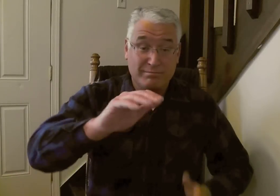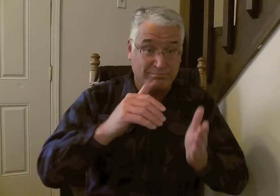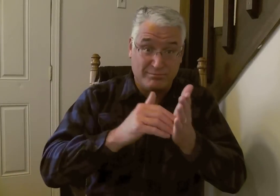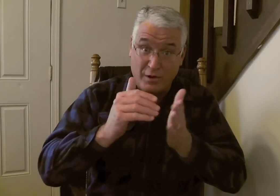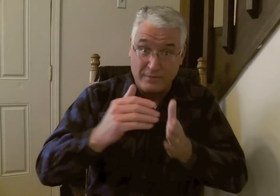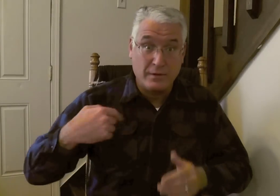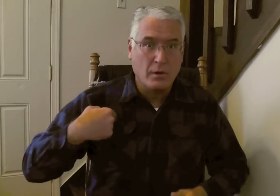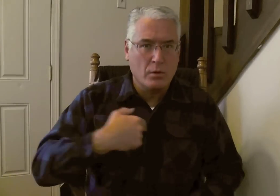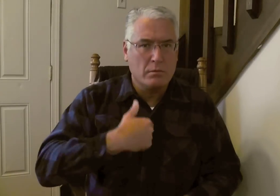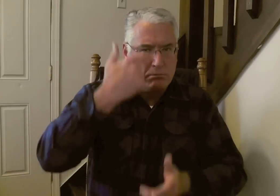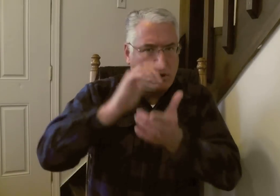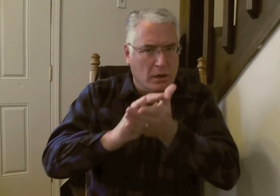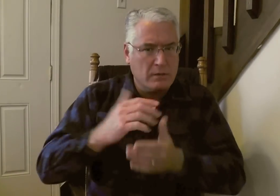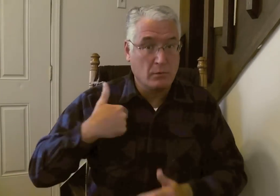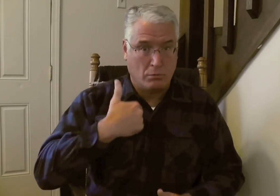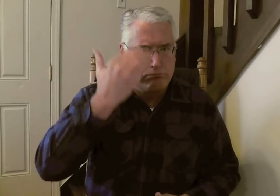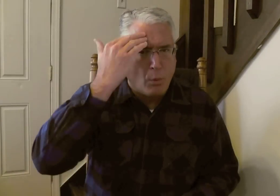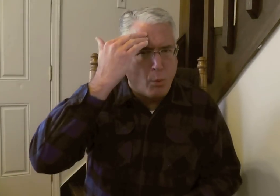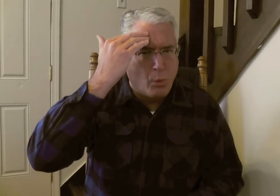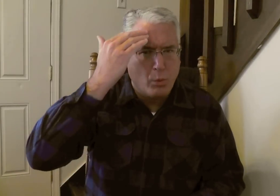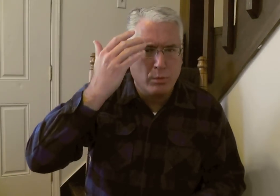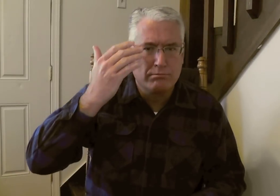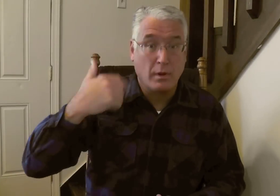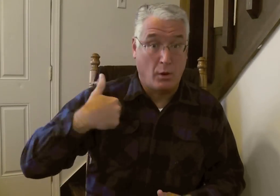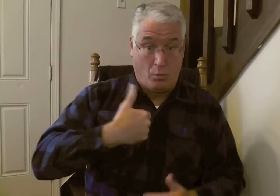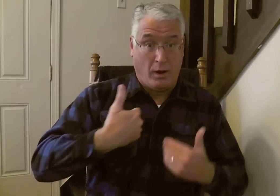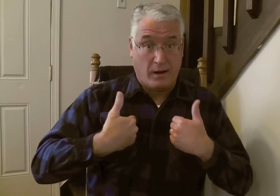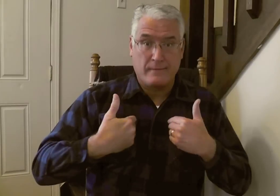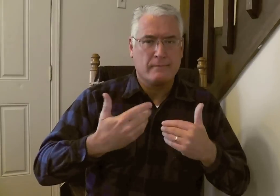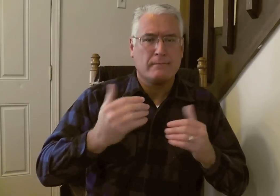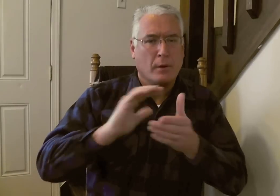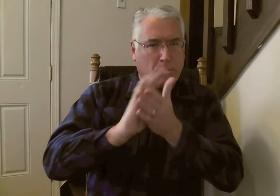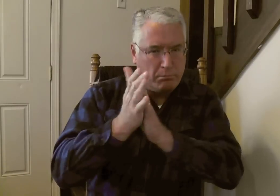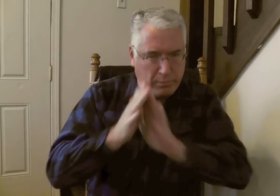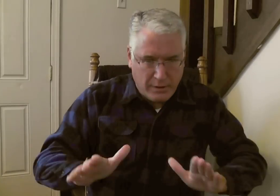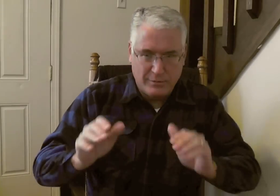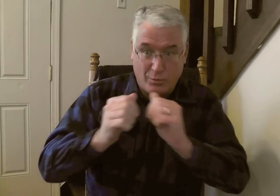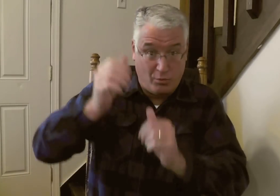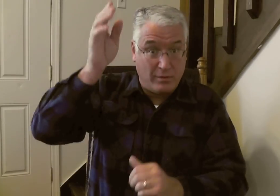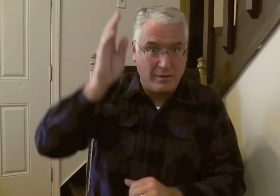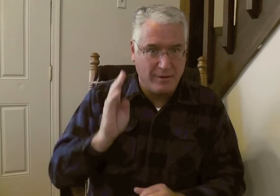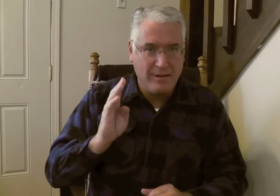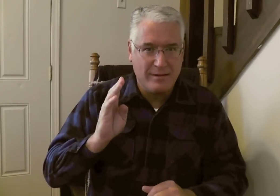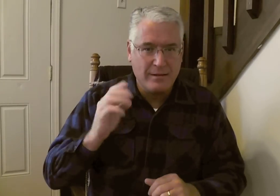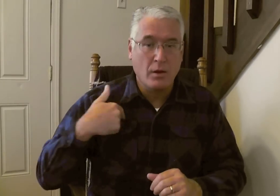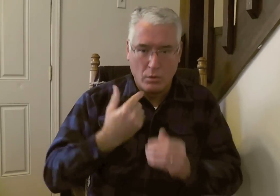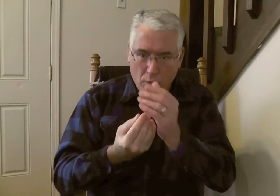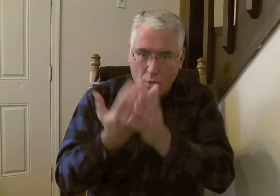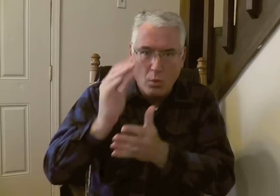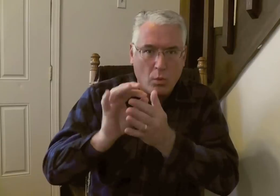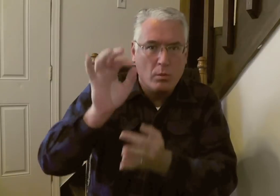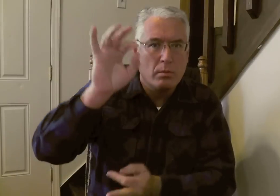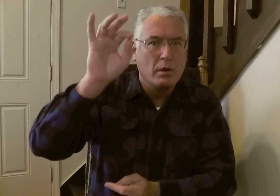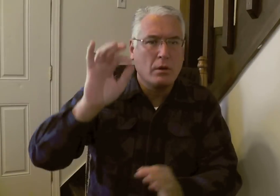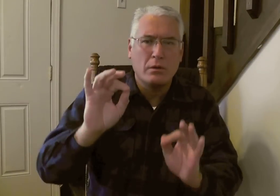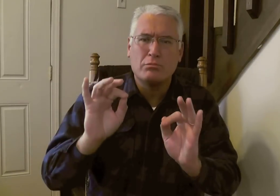Often, we believe, we know. We know that we have peace with God. We have grown